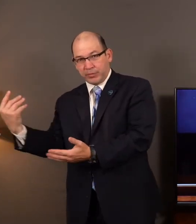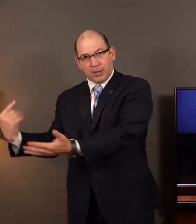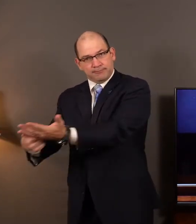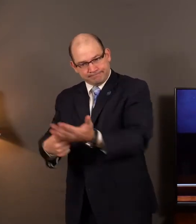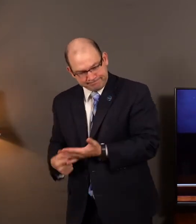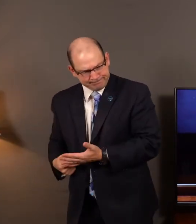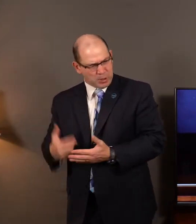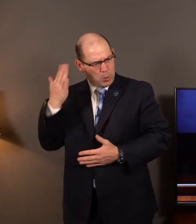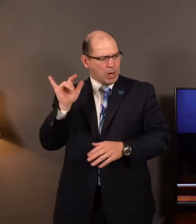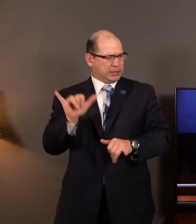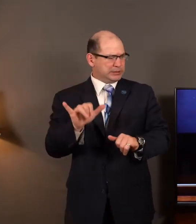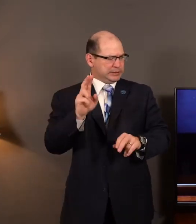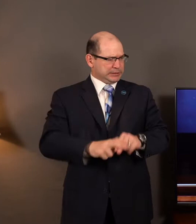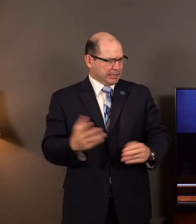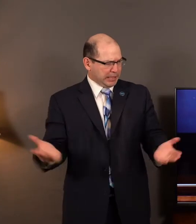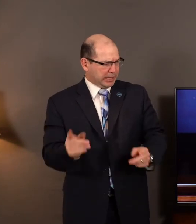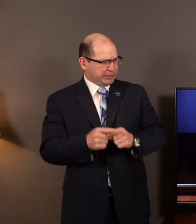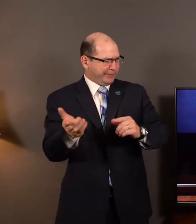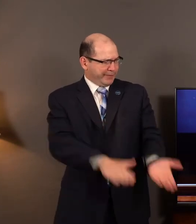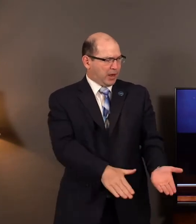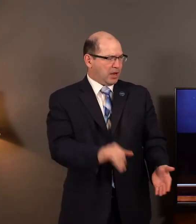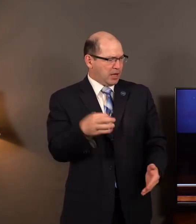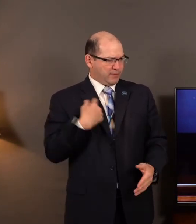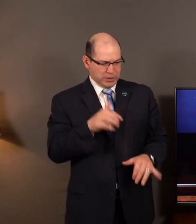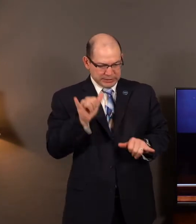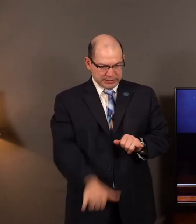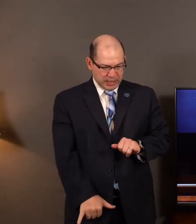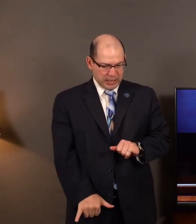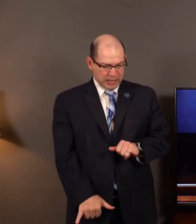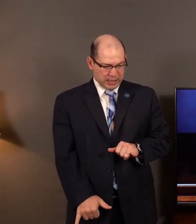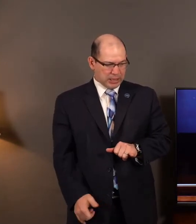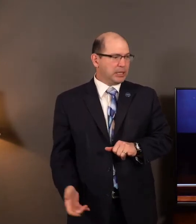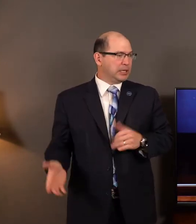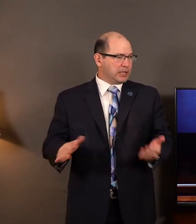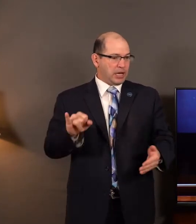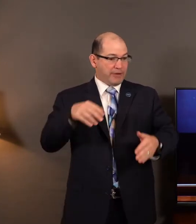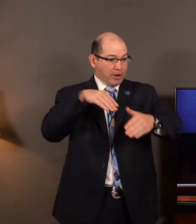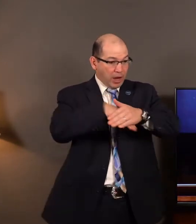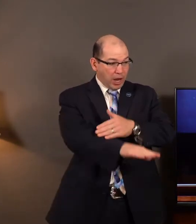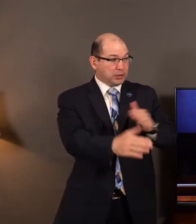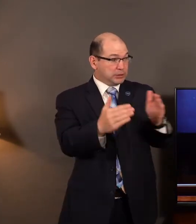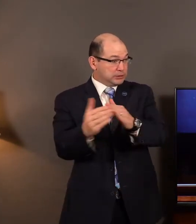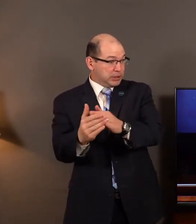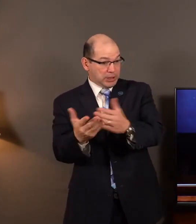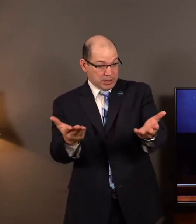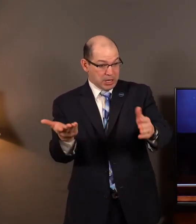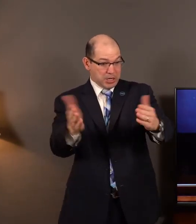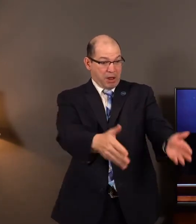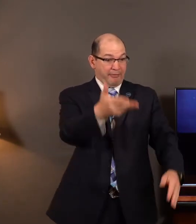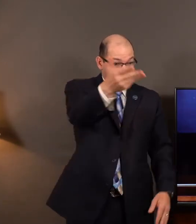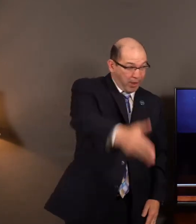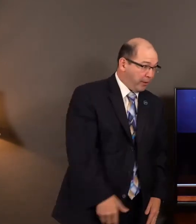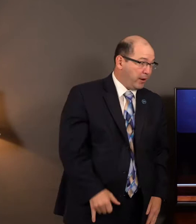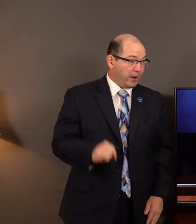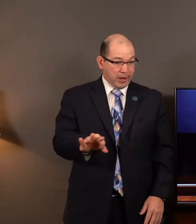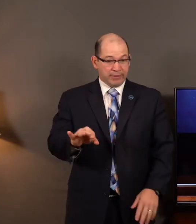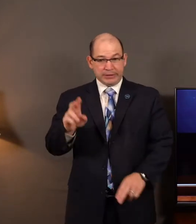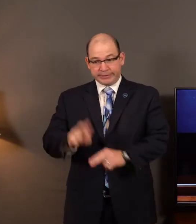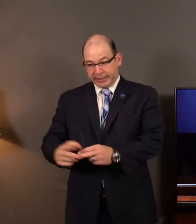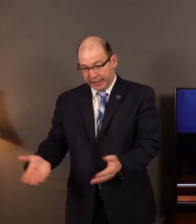sit we here until we die? If we say we winter into the city. Then the famine is in the city. And we shall die there. And if we sit still here we die